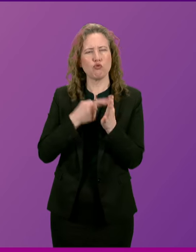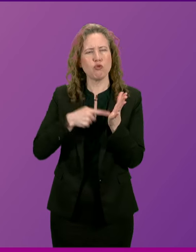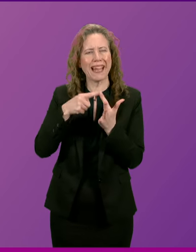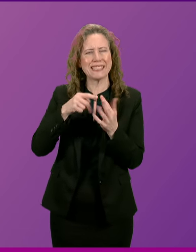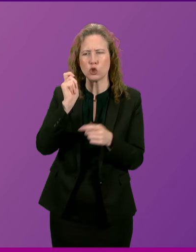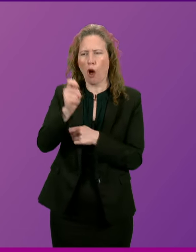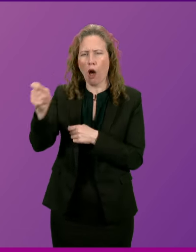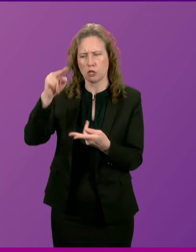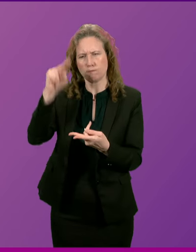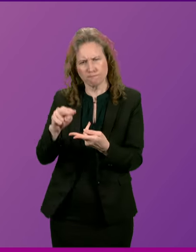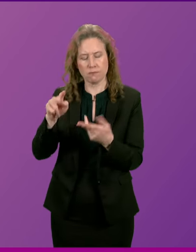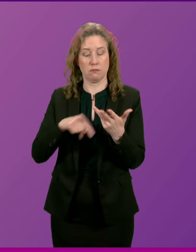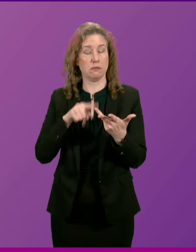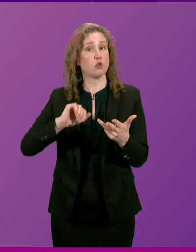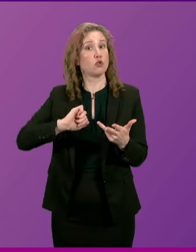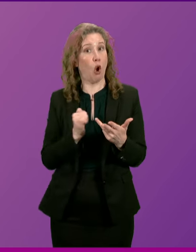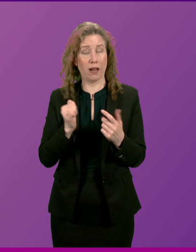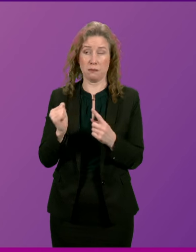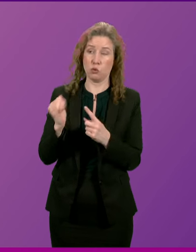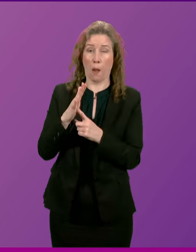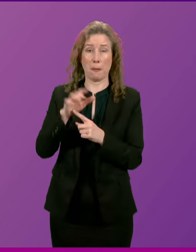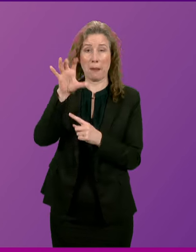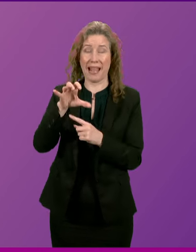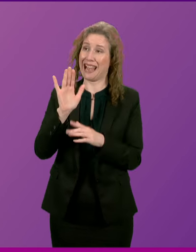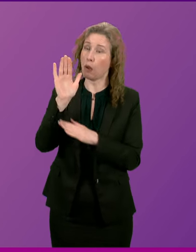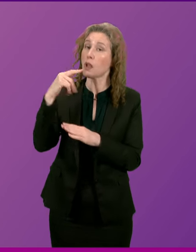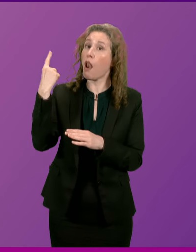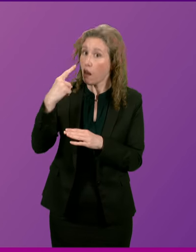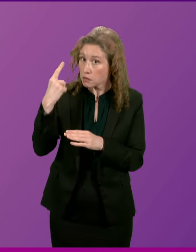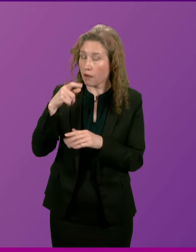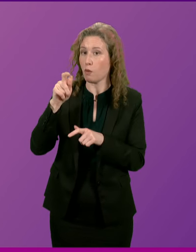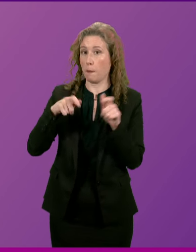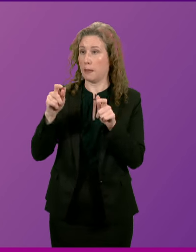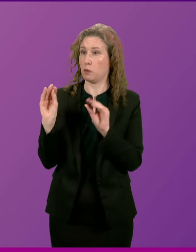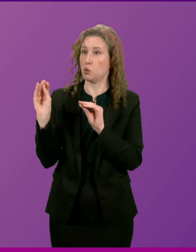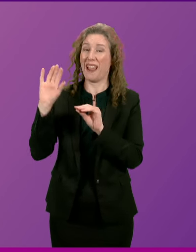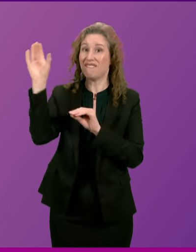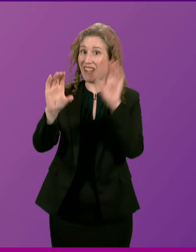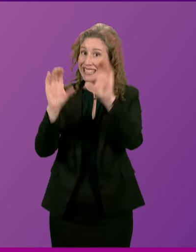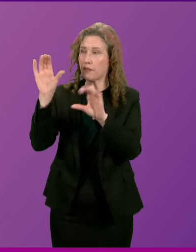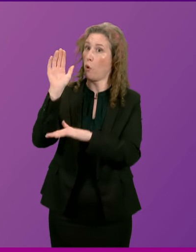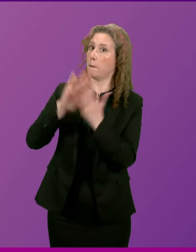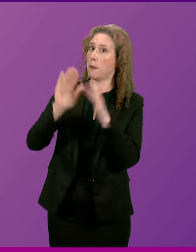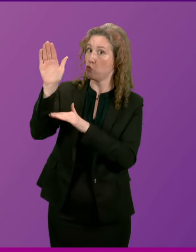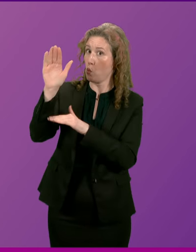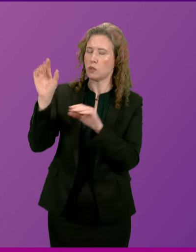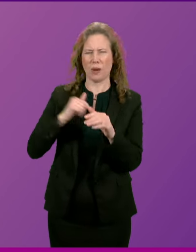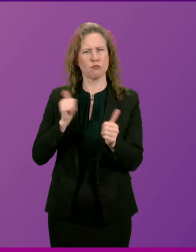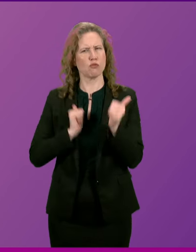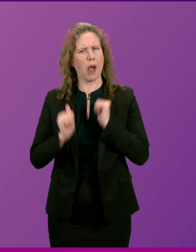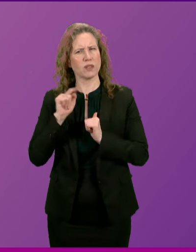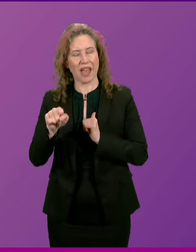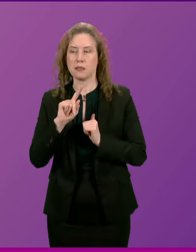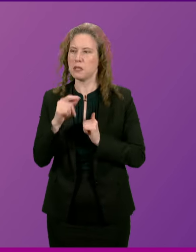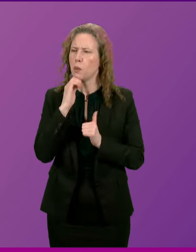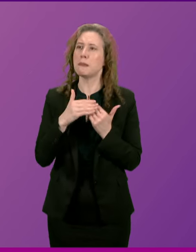for businesses, and has made Scotland the top destination outside London for foreign direct investment. That is a record to be proud of, but it would